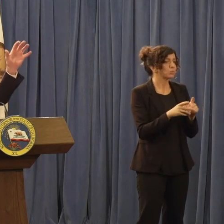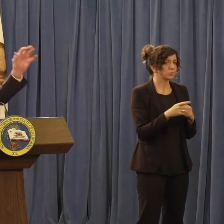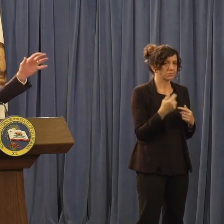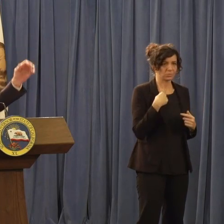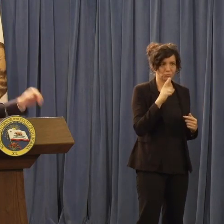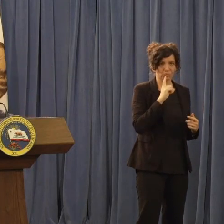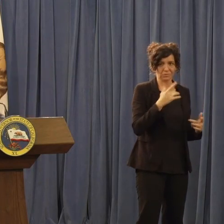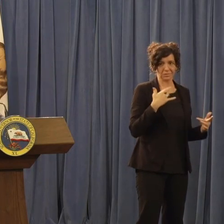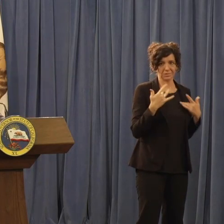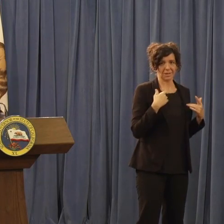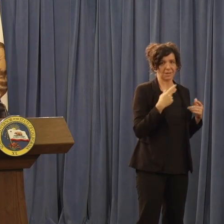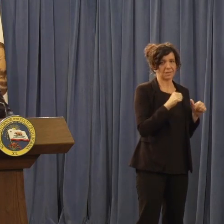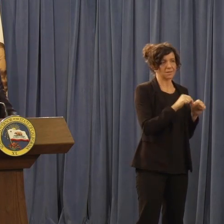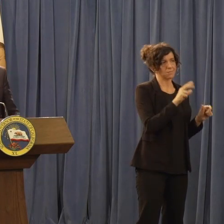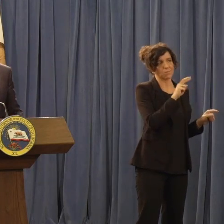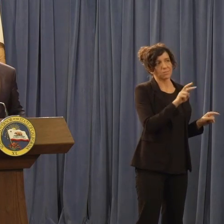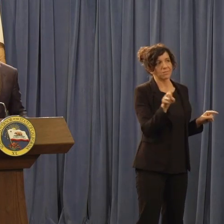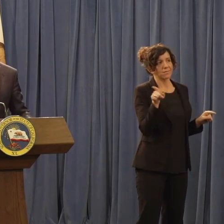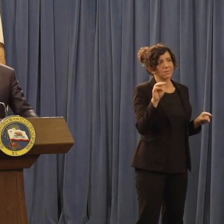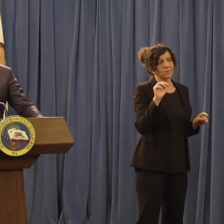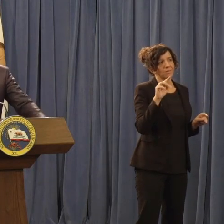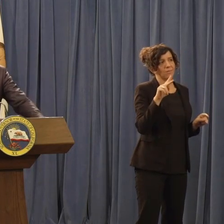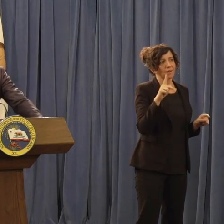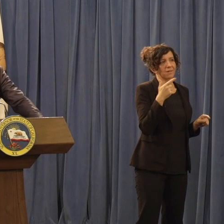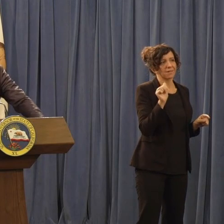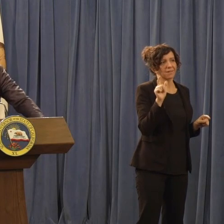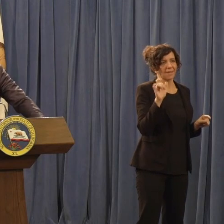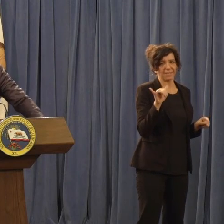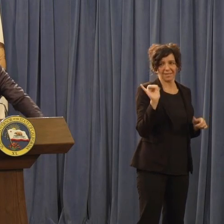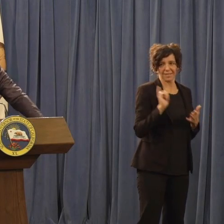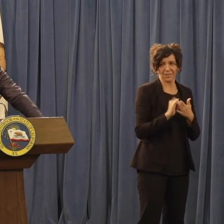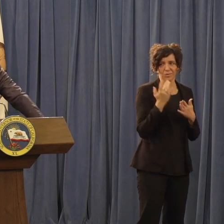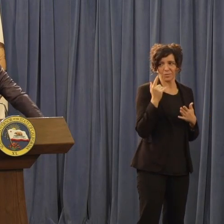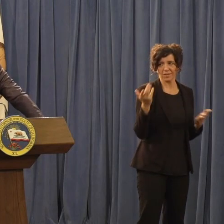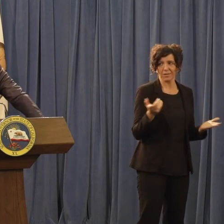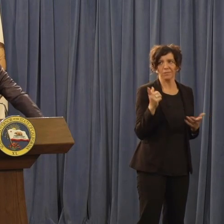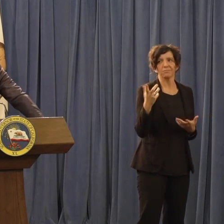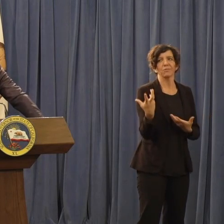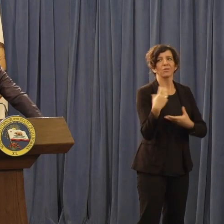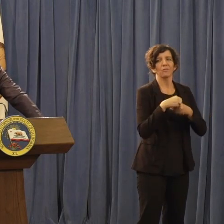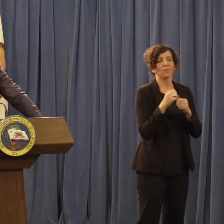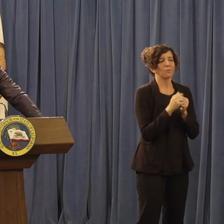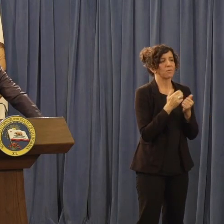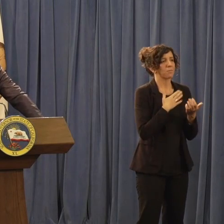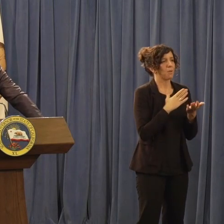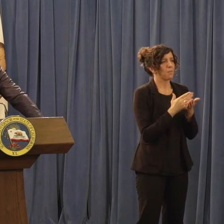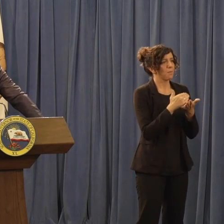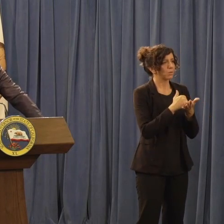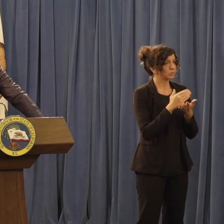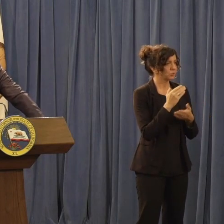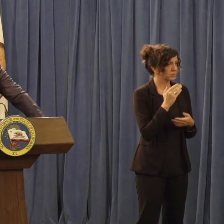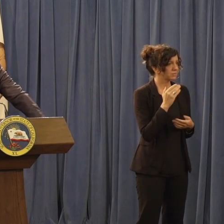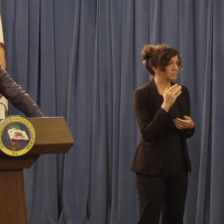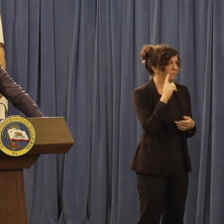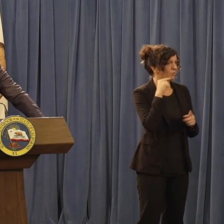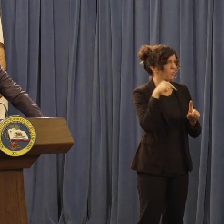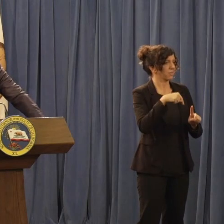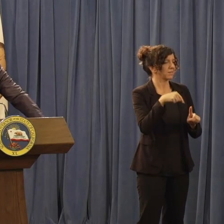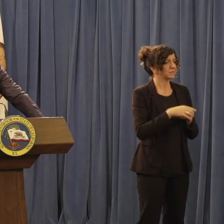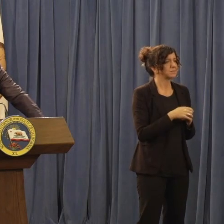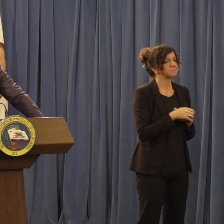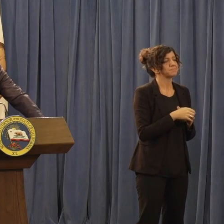I keep looking over there to Mark Galley. That's why he's here, because he's a big part of this budget presentation. We are